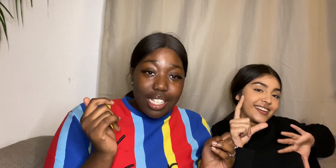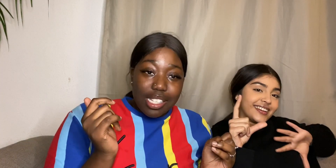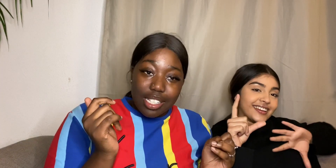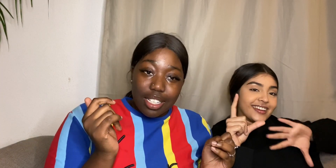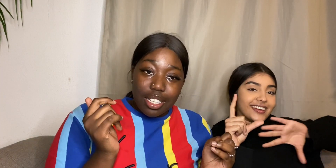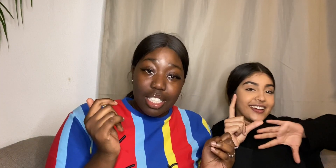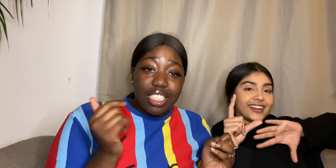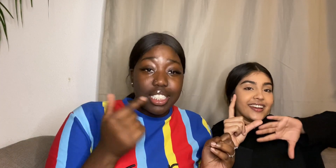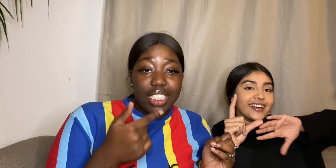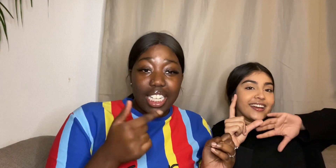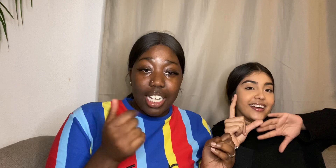she did